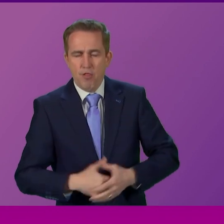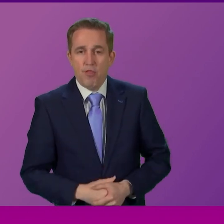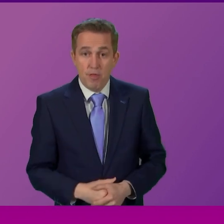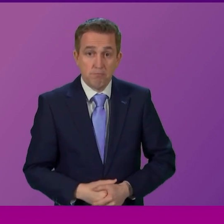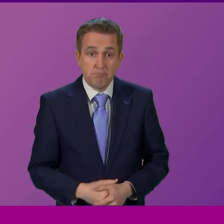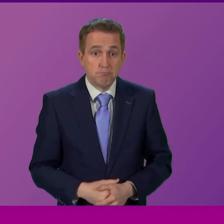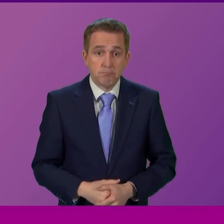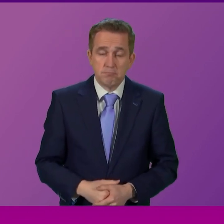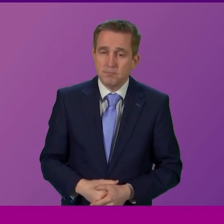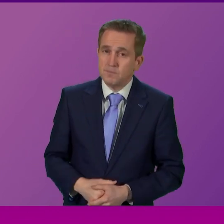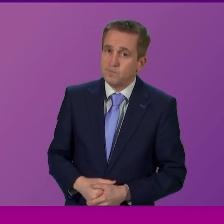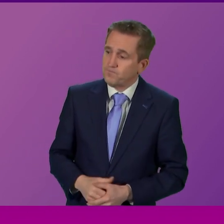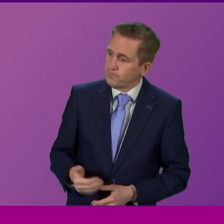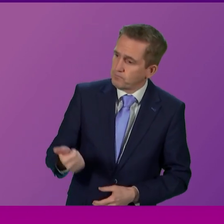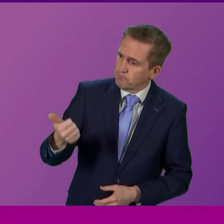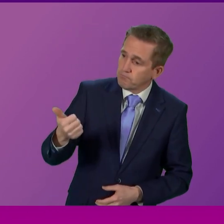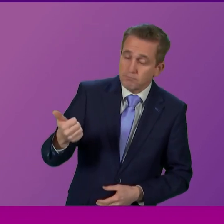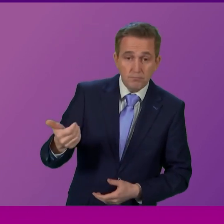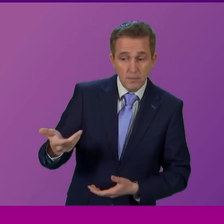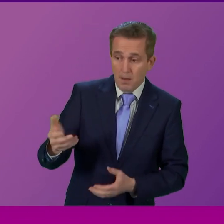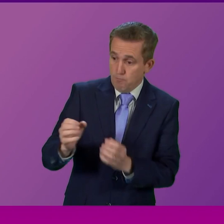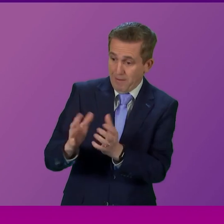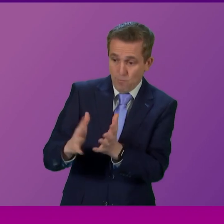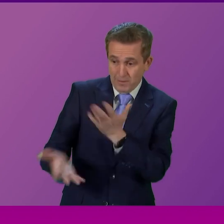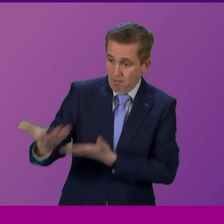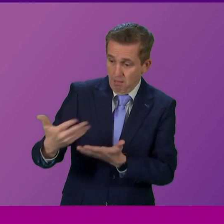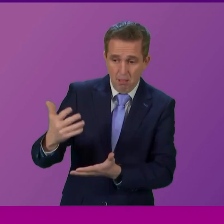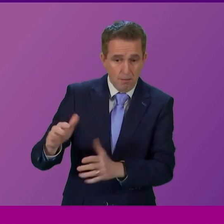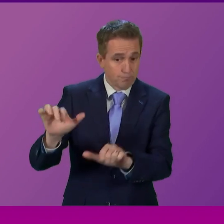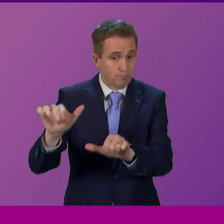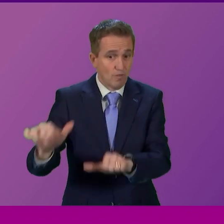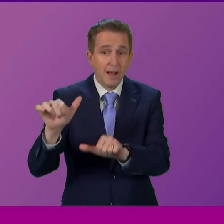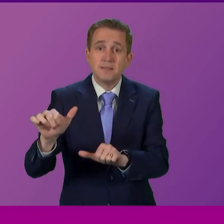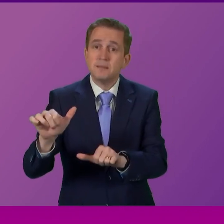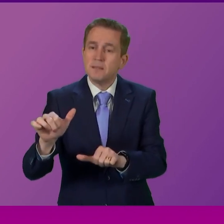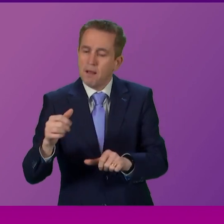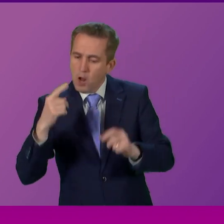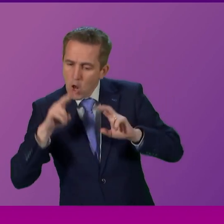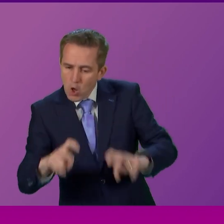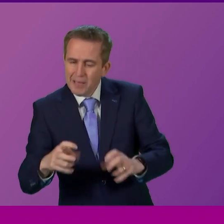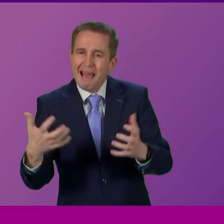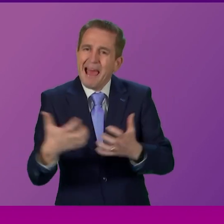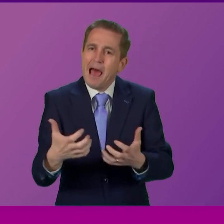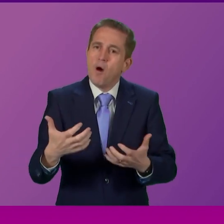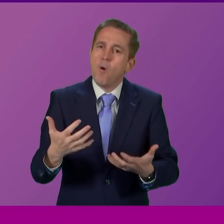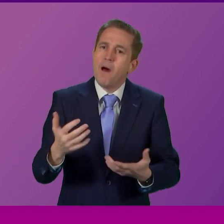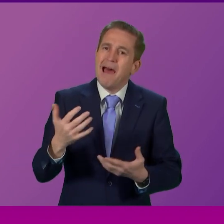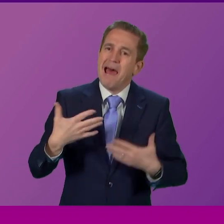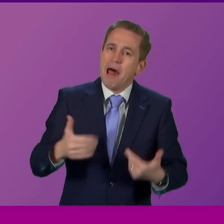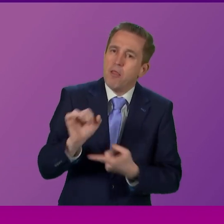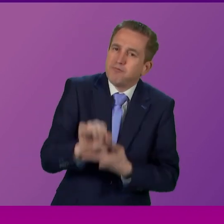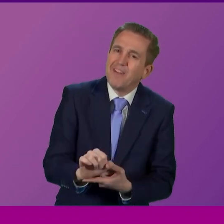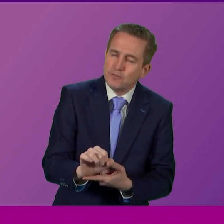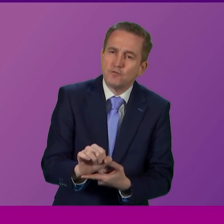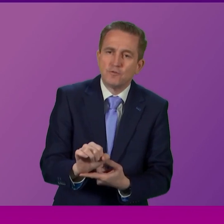agree with everything that Brian Whittle has said in relation to the importance of the preventative agenda and i spoke at